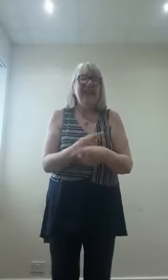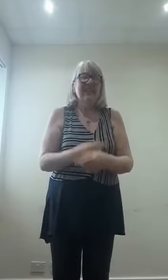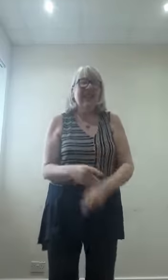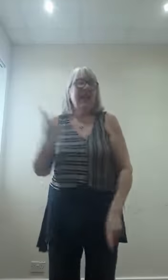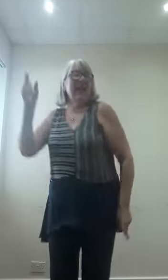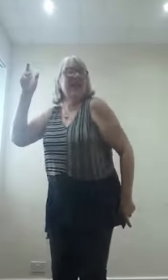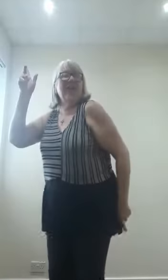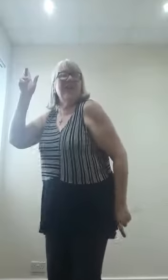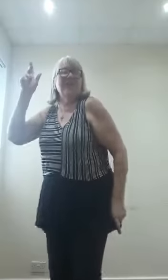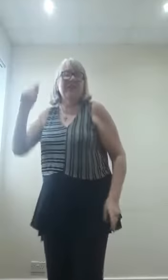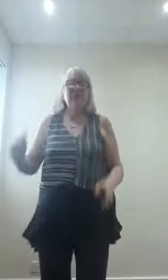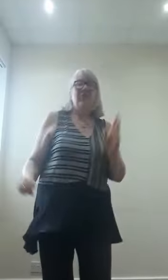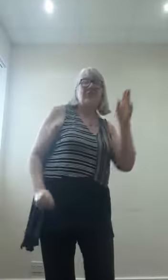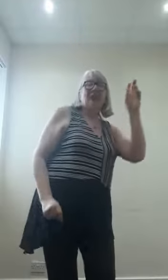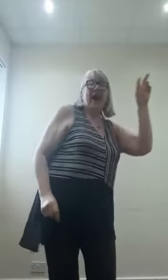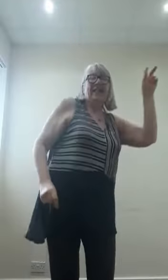Left, right.